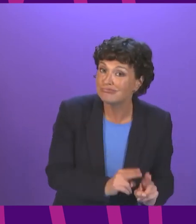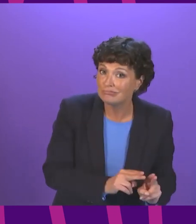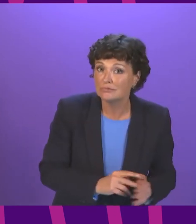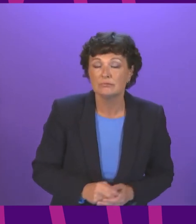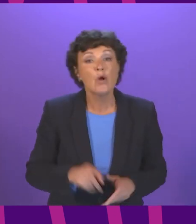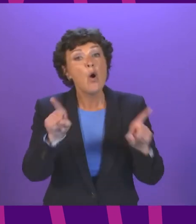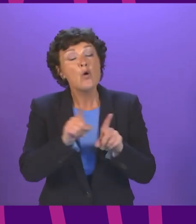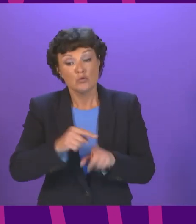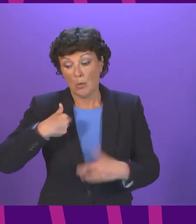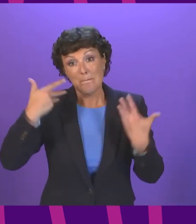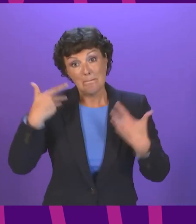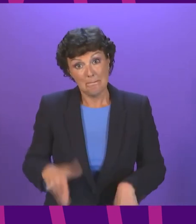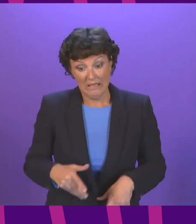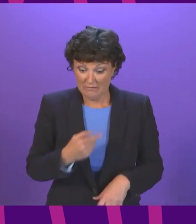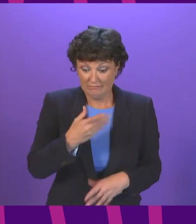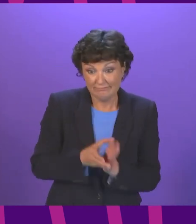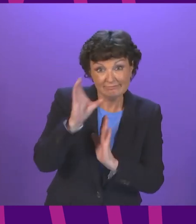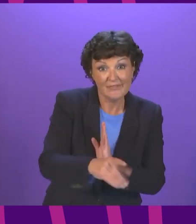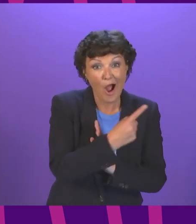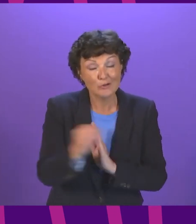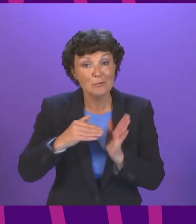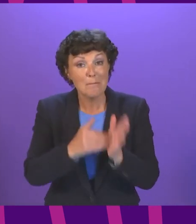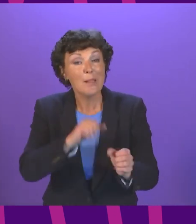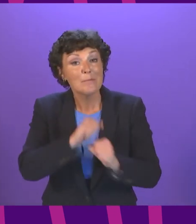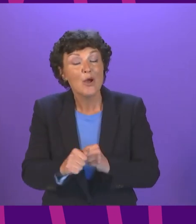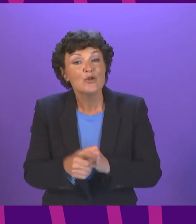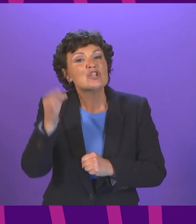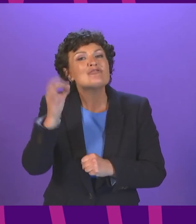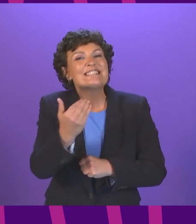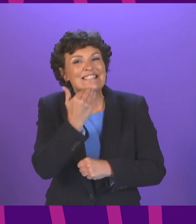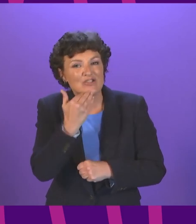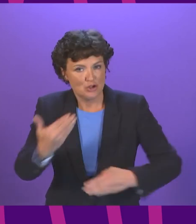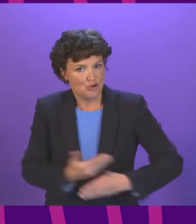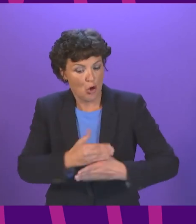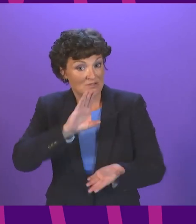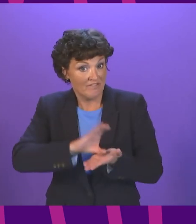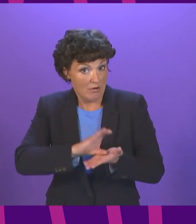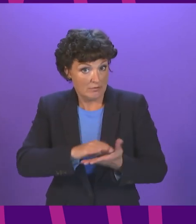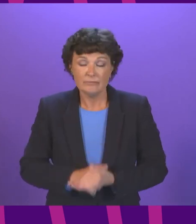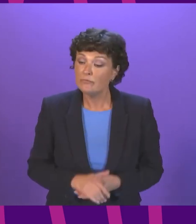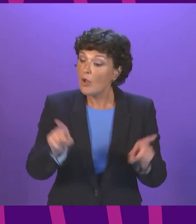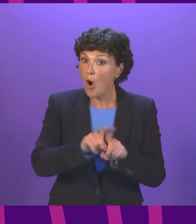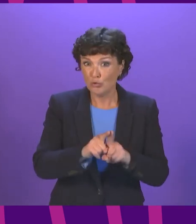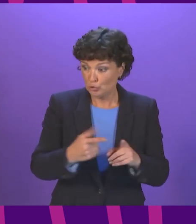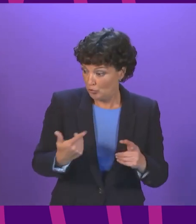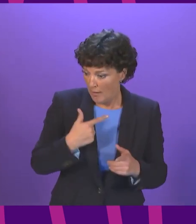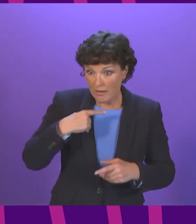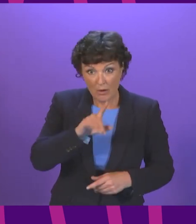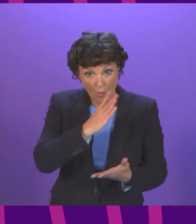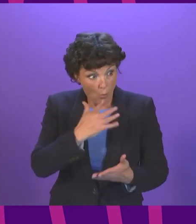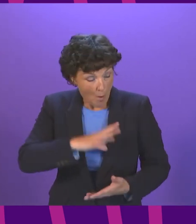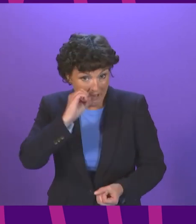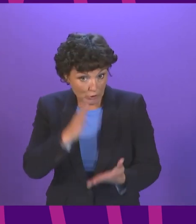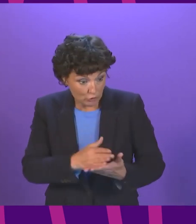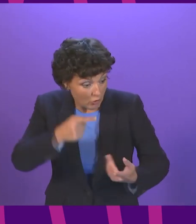the £100 million Green Jobs Fund We will also work to secure greater benefit from the renewables and low-carbon revolution for the Scottish supply